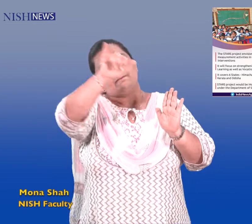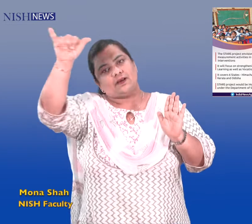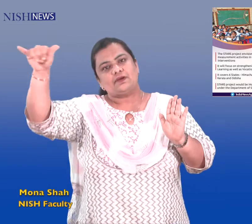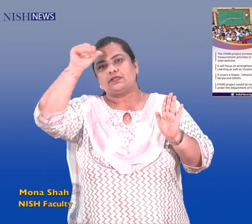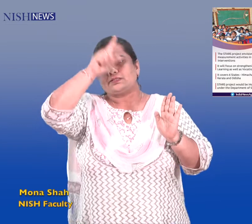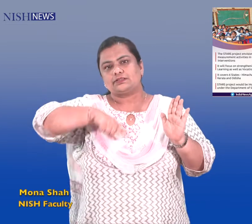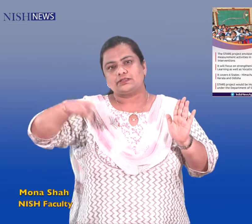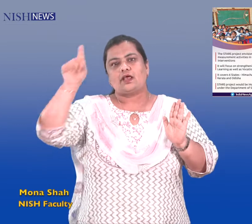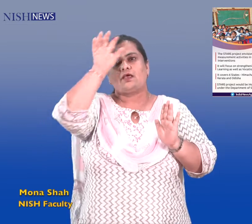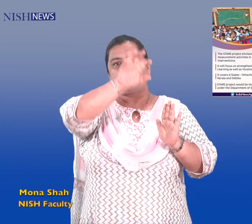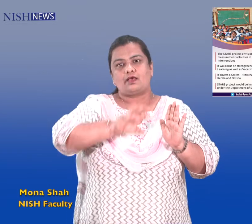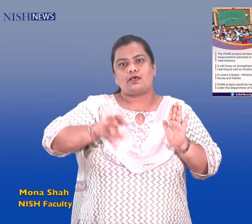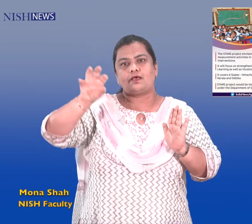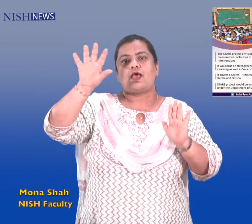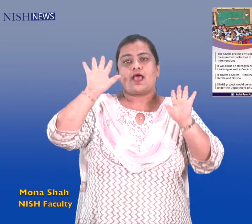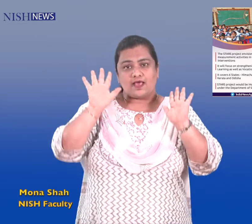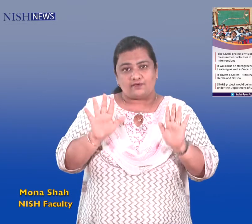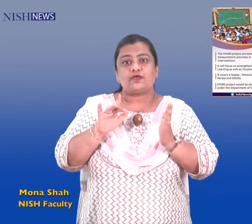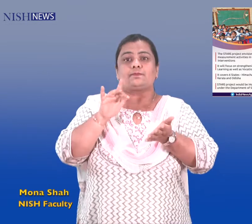academic management and skill based education.